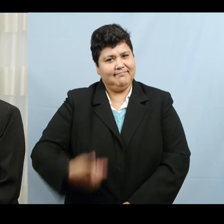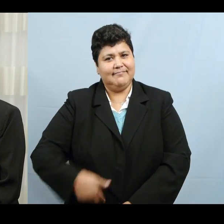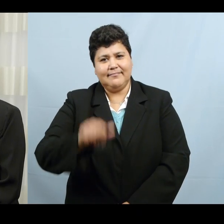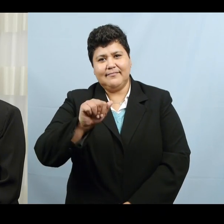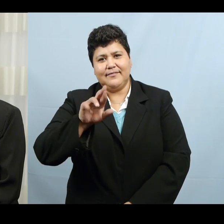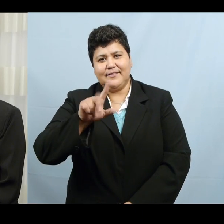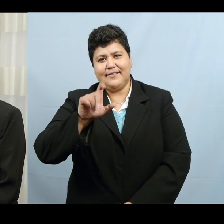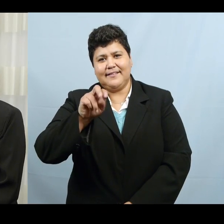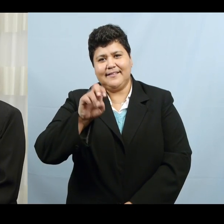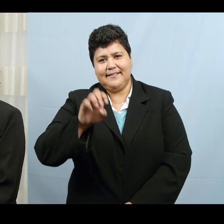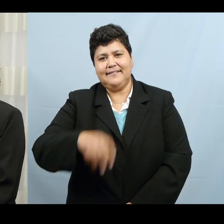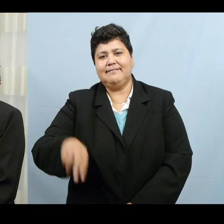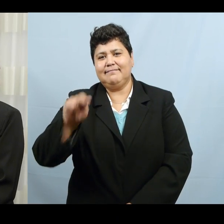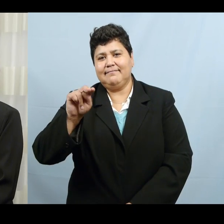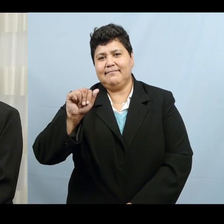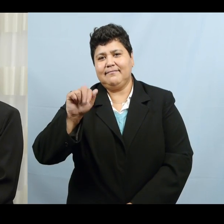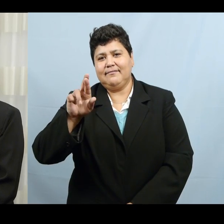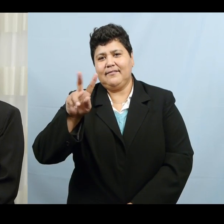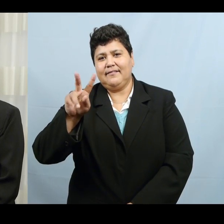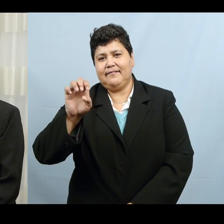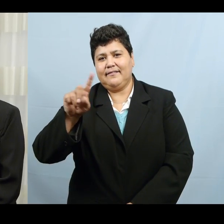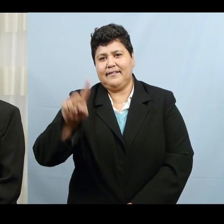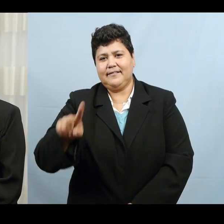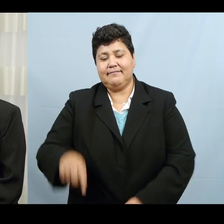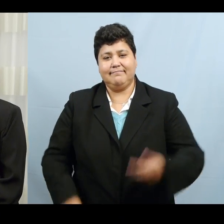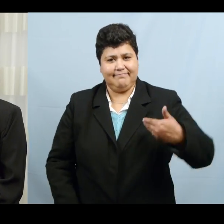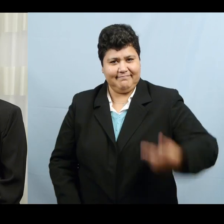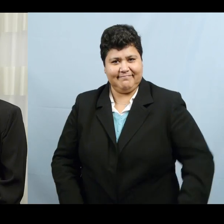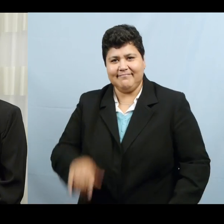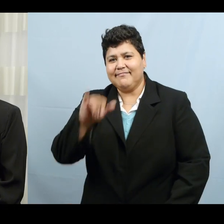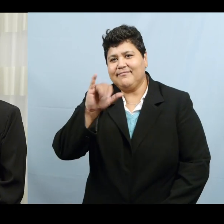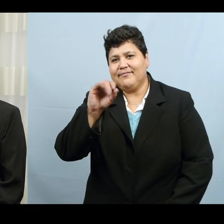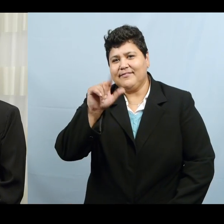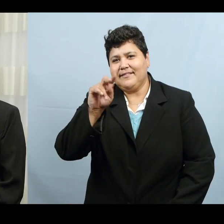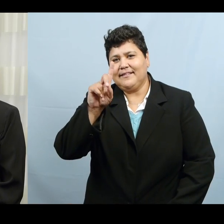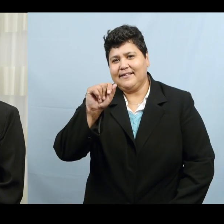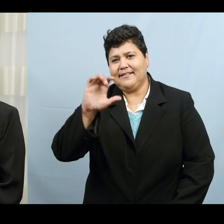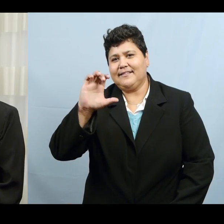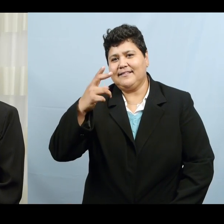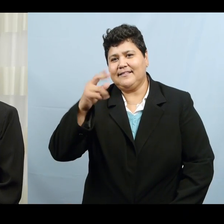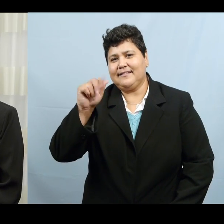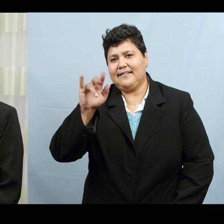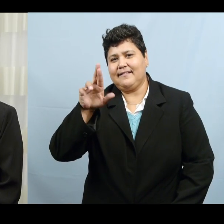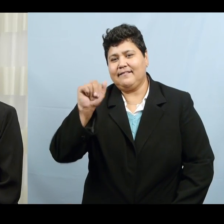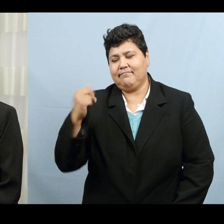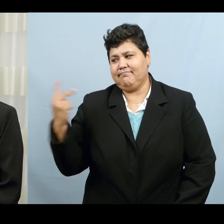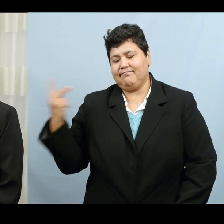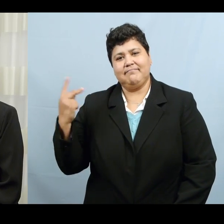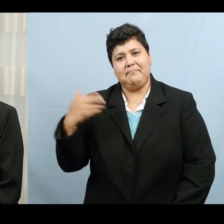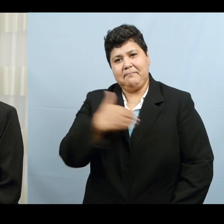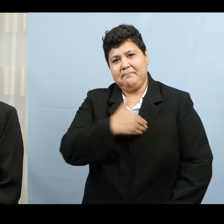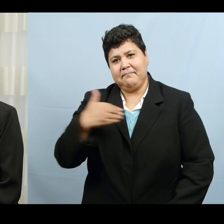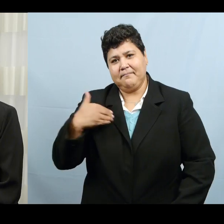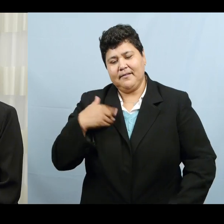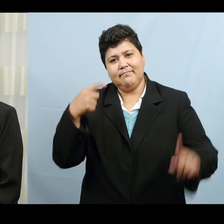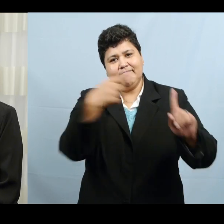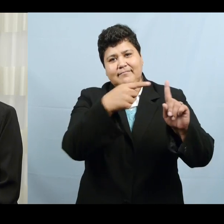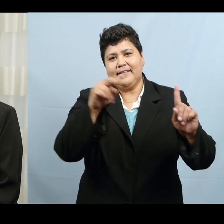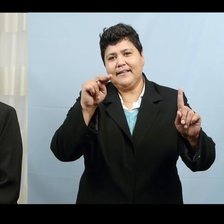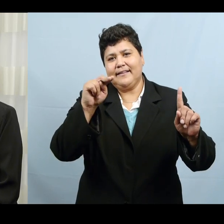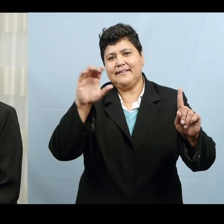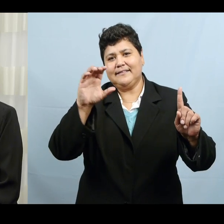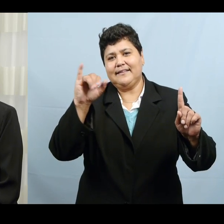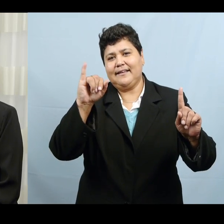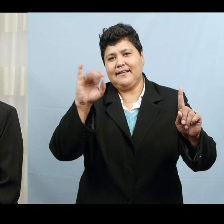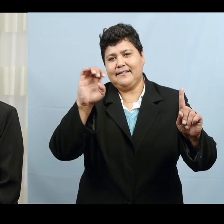Welcome. My name is Arlene Narvaez. And I'm Yolanda Chavira, and we are members of the NCIEC